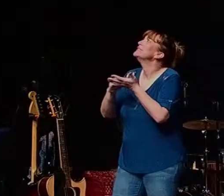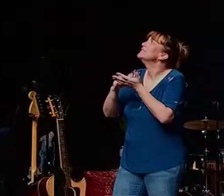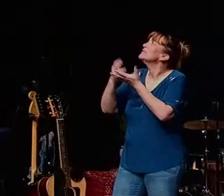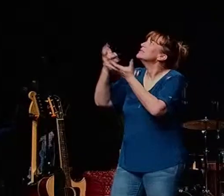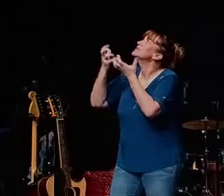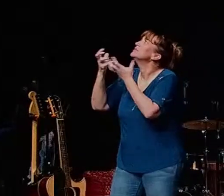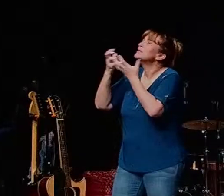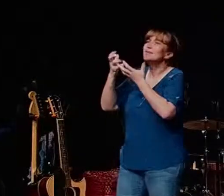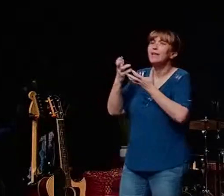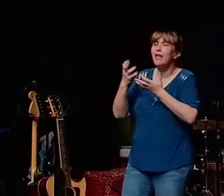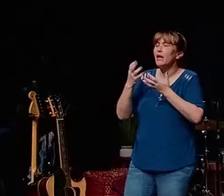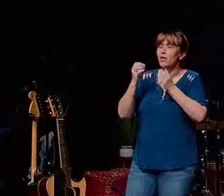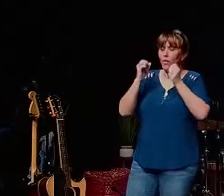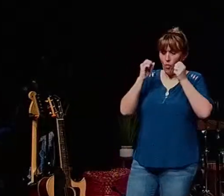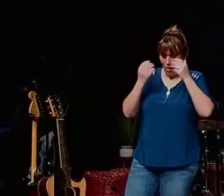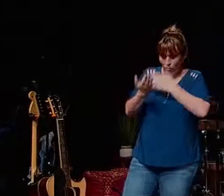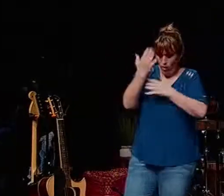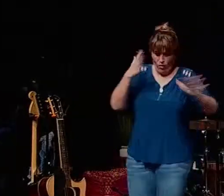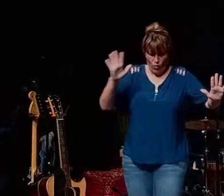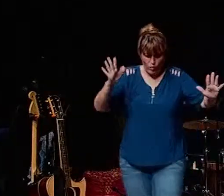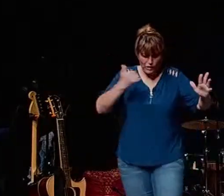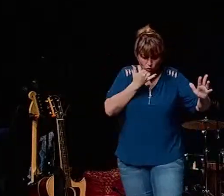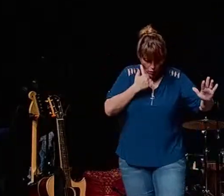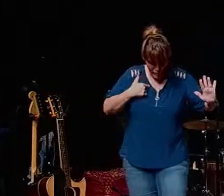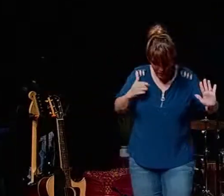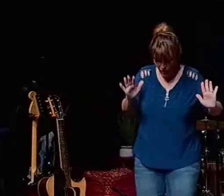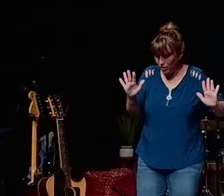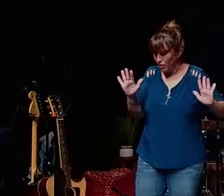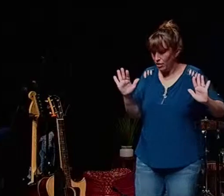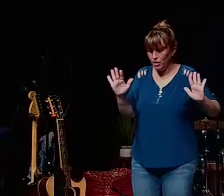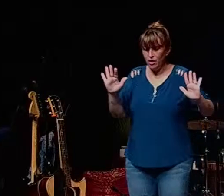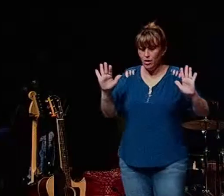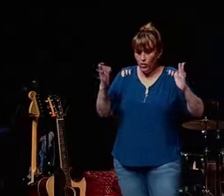easy and then wake up one morning and go oh my gosh what's wrong with me